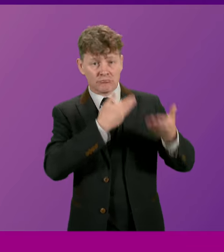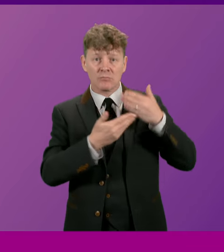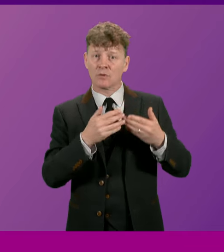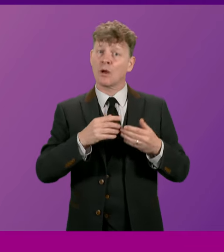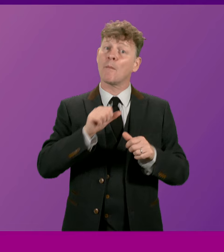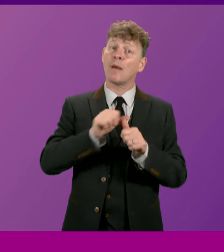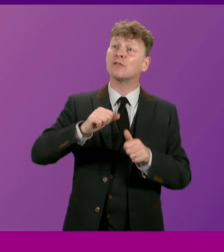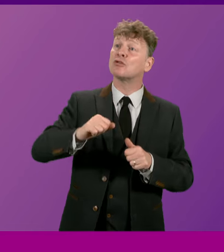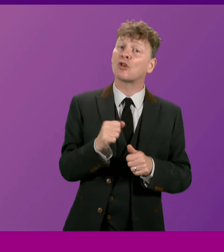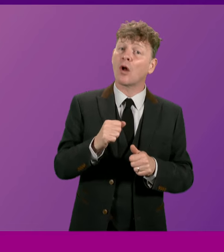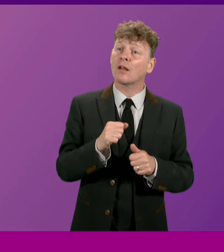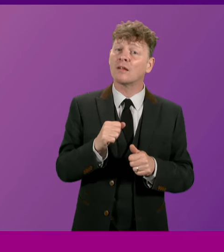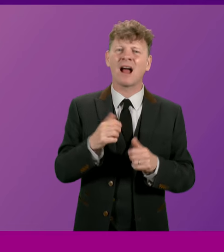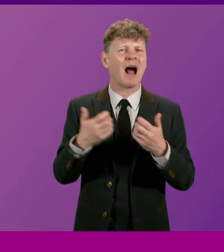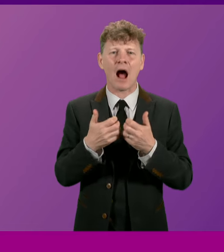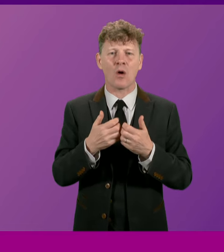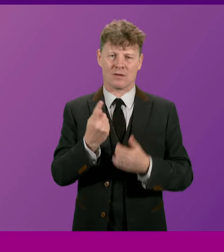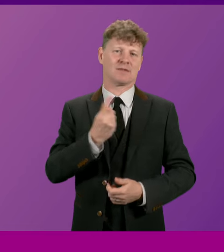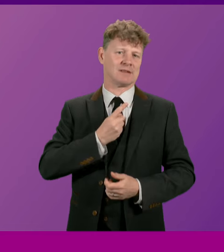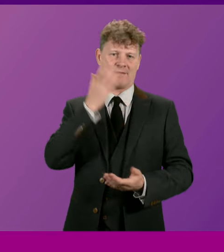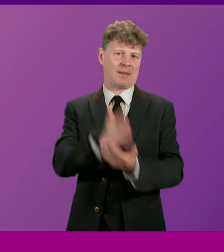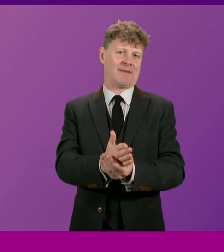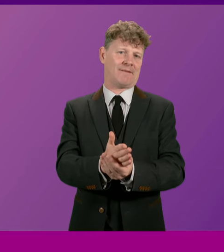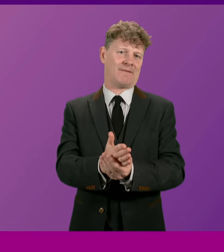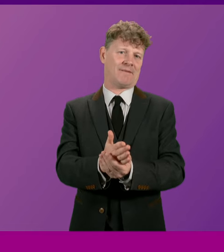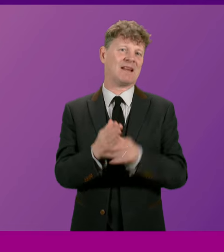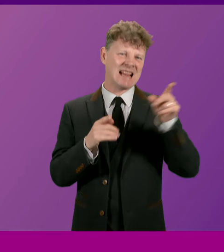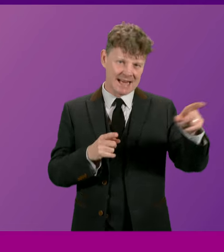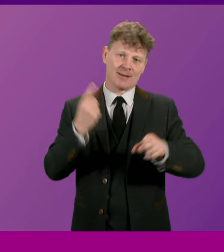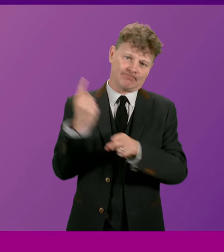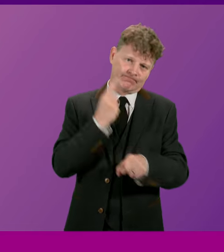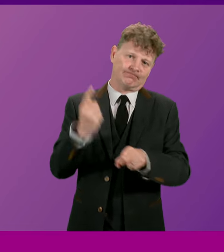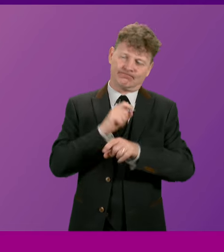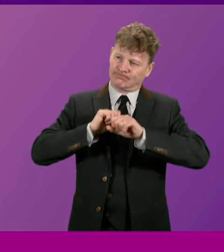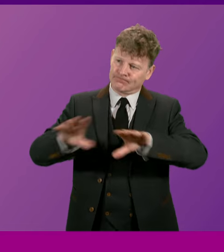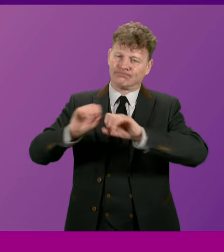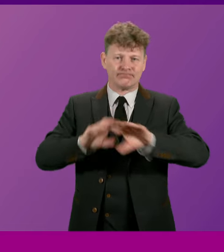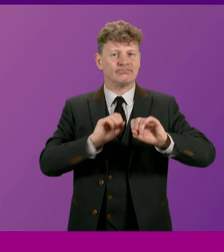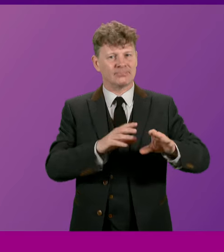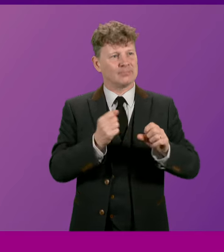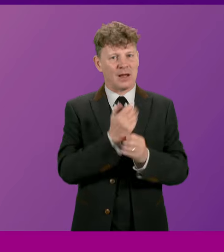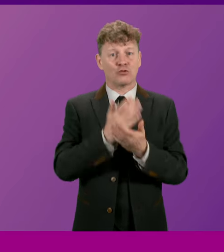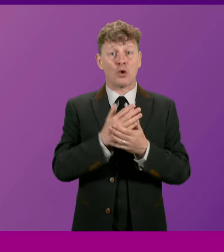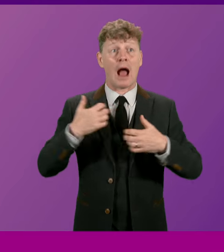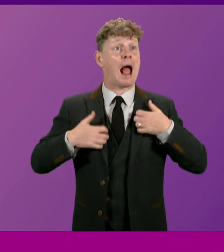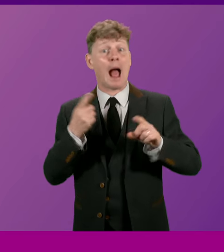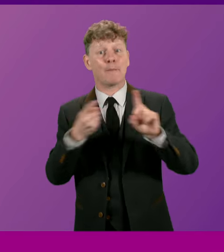with self-belief, and he spread that message far and wide, ensuring that the seeds of ambition were sown in